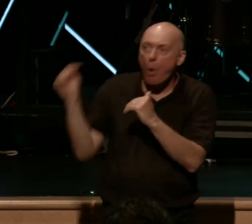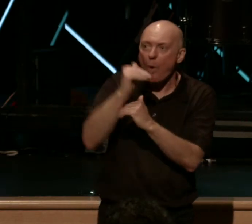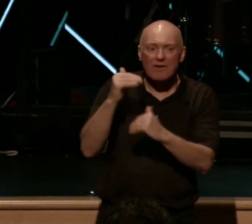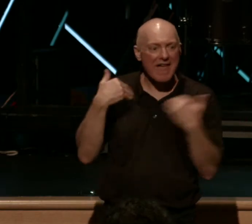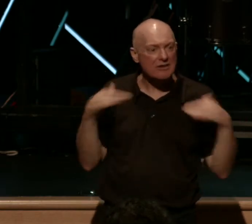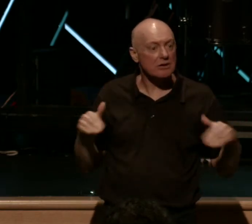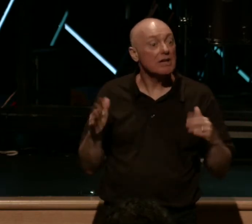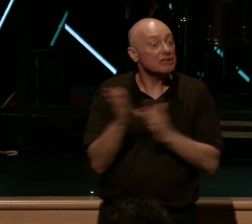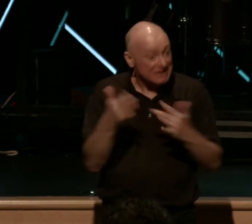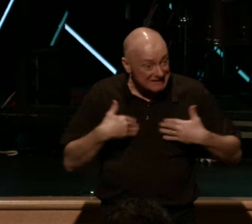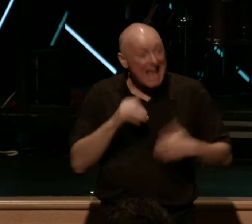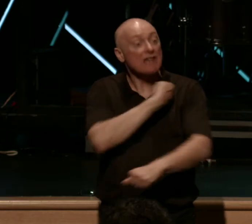teach. Look at verse 22.